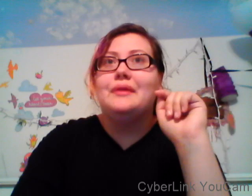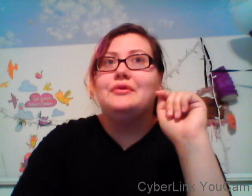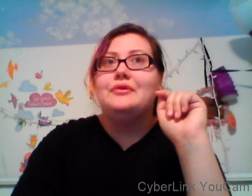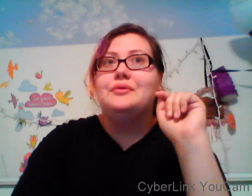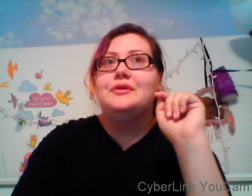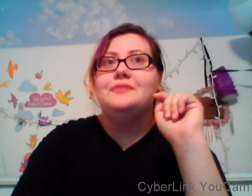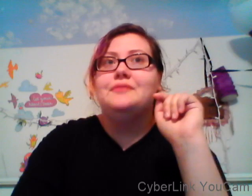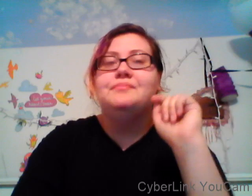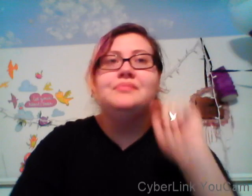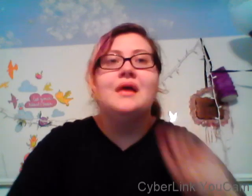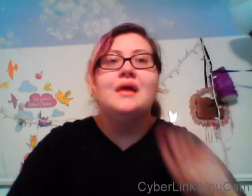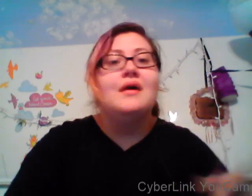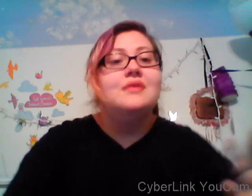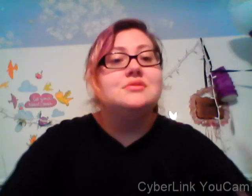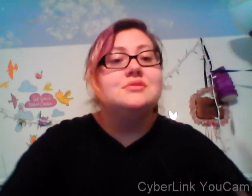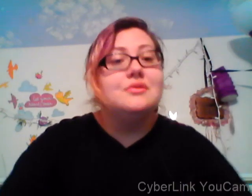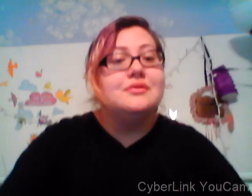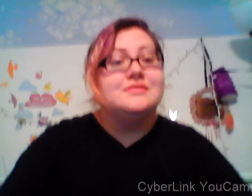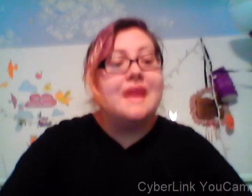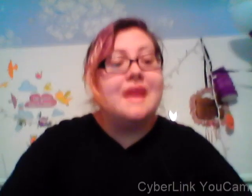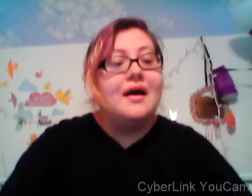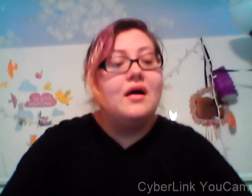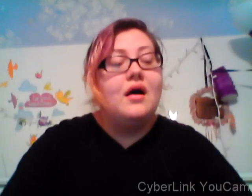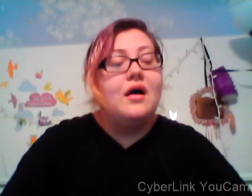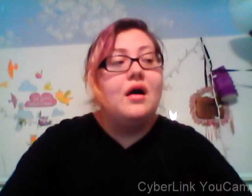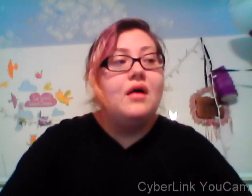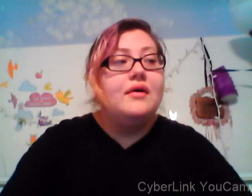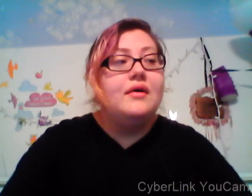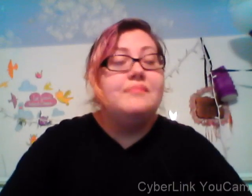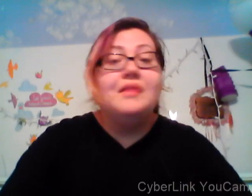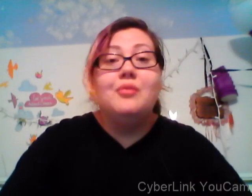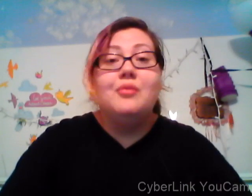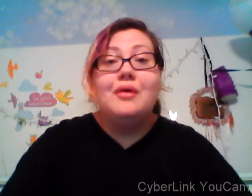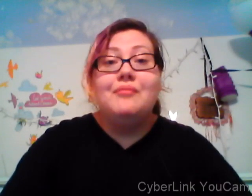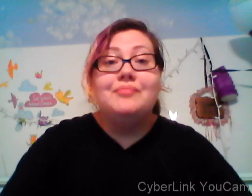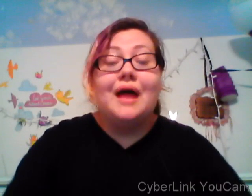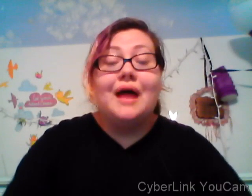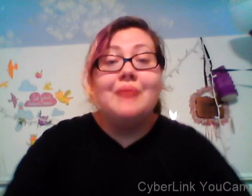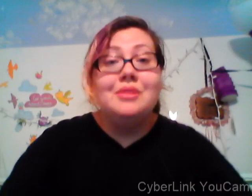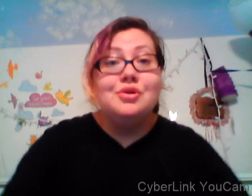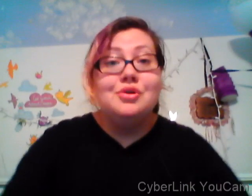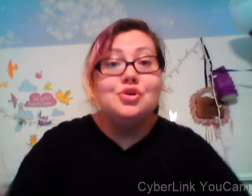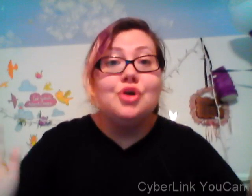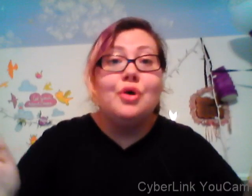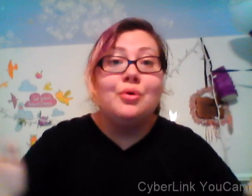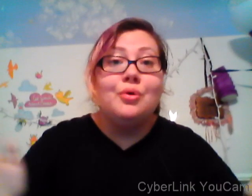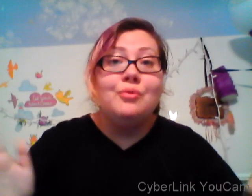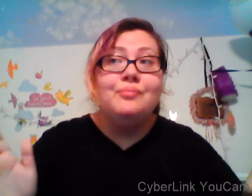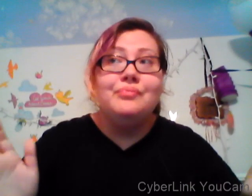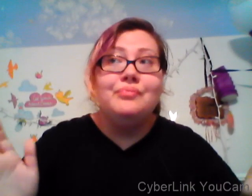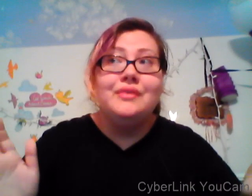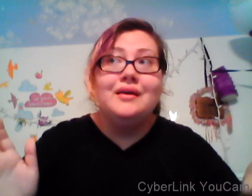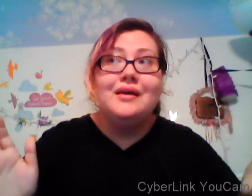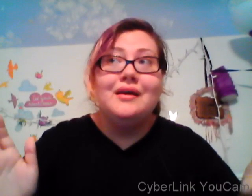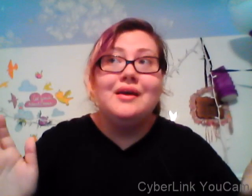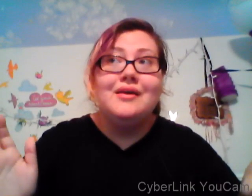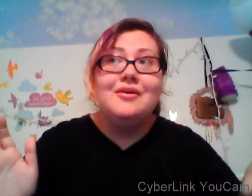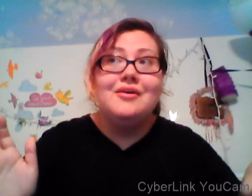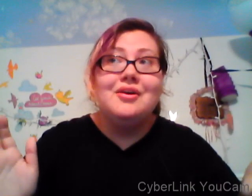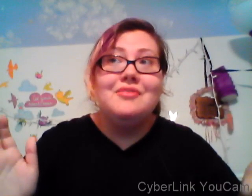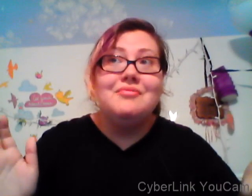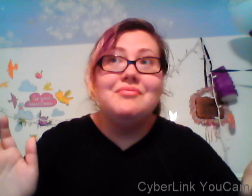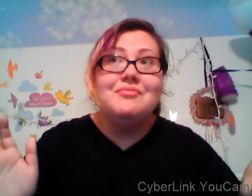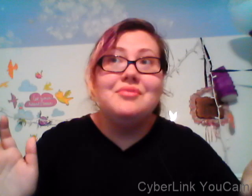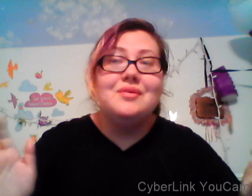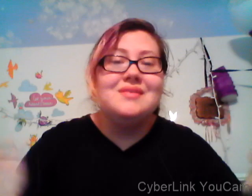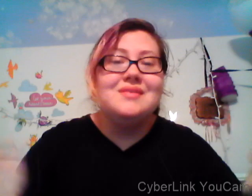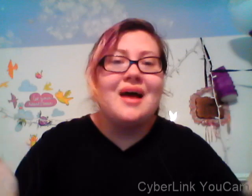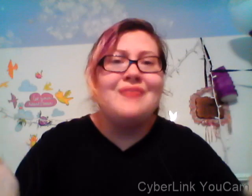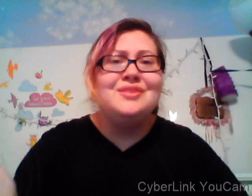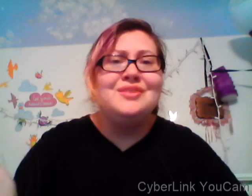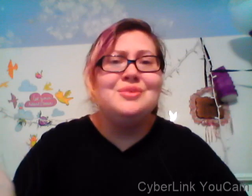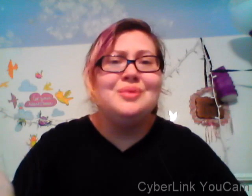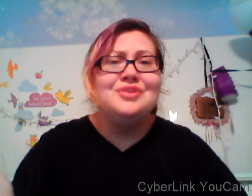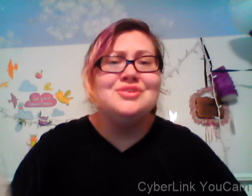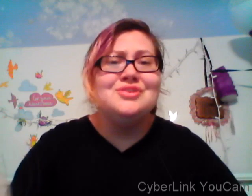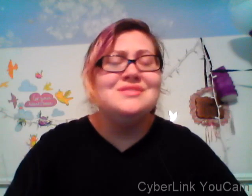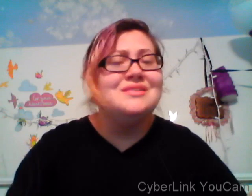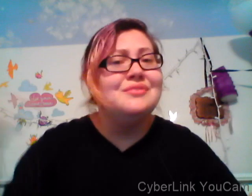I been coming home and like the moment I get home I automatically get a snack something to drink and I do my homework that's like my ritual when I get home